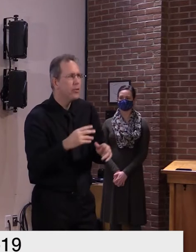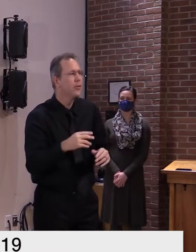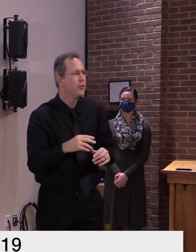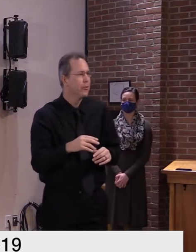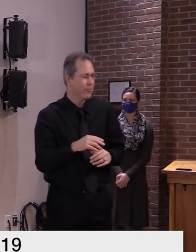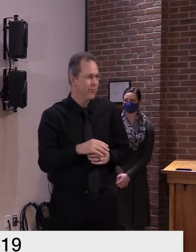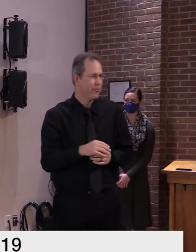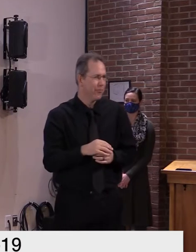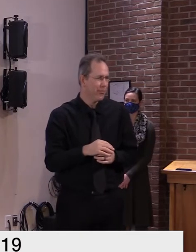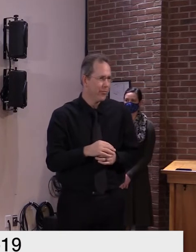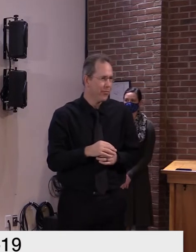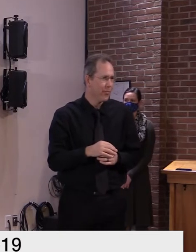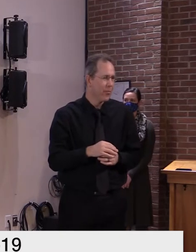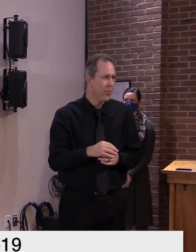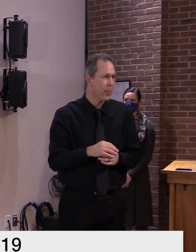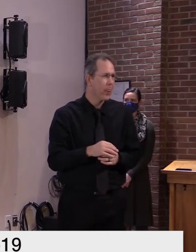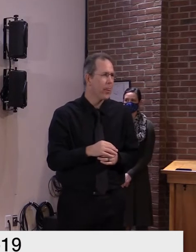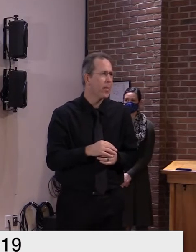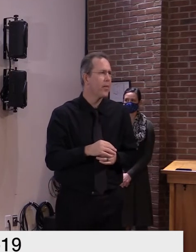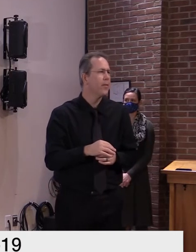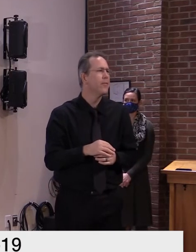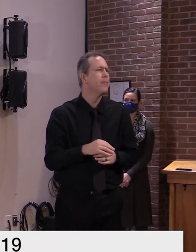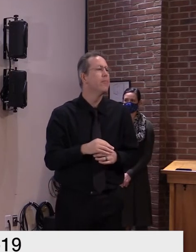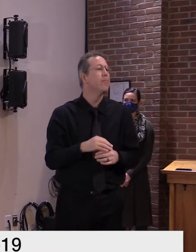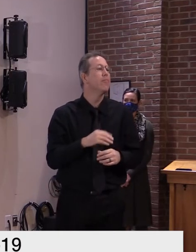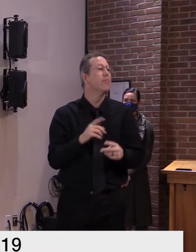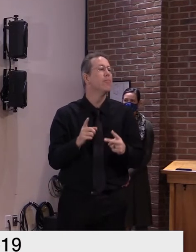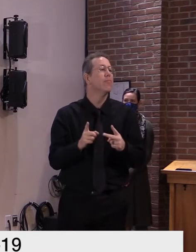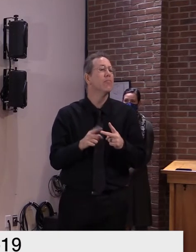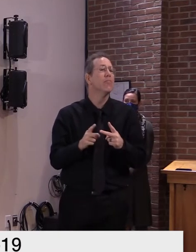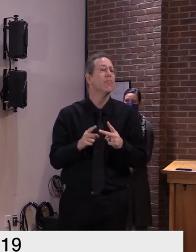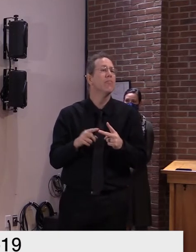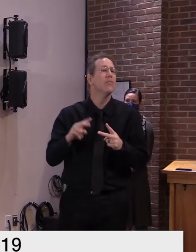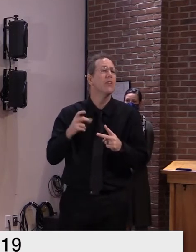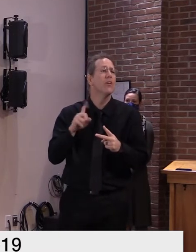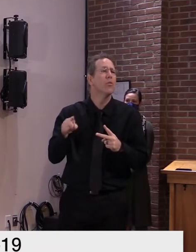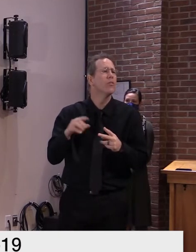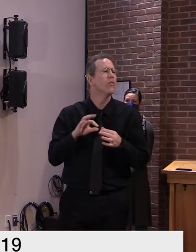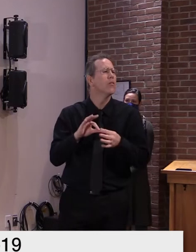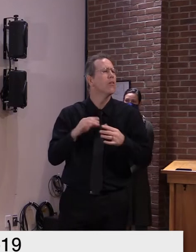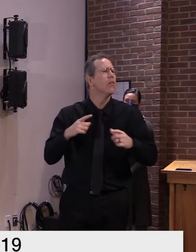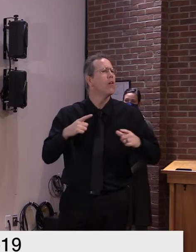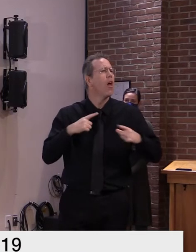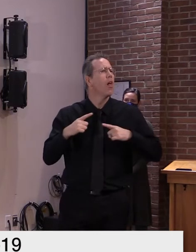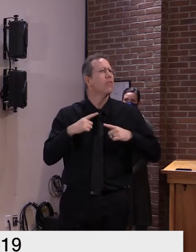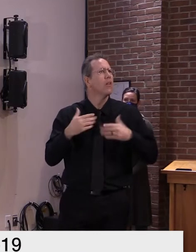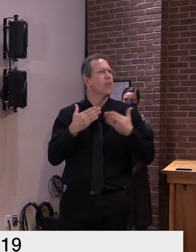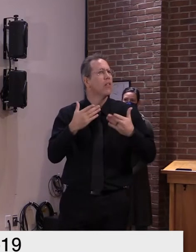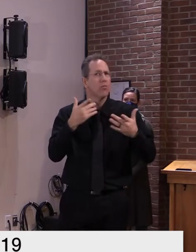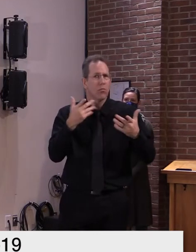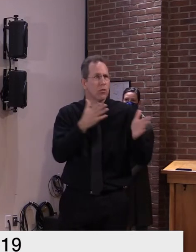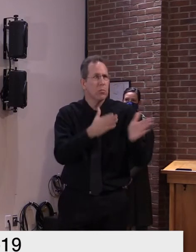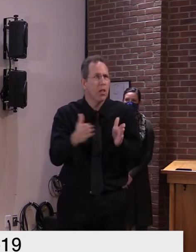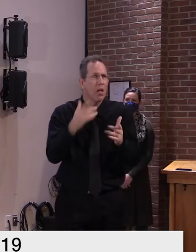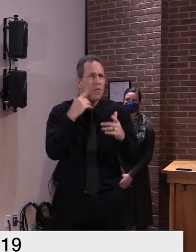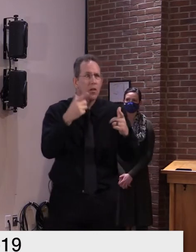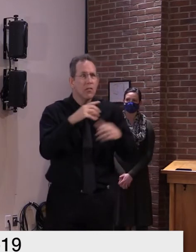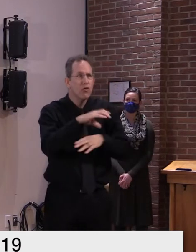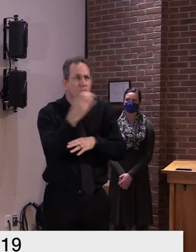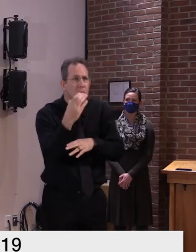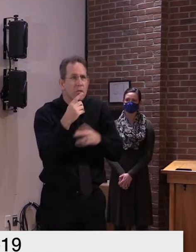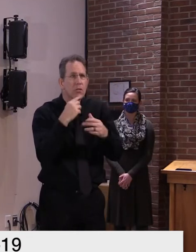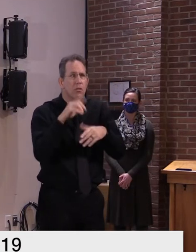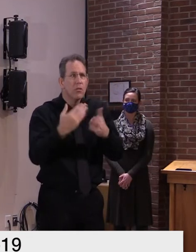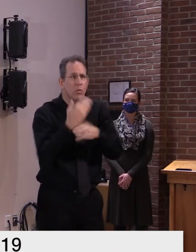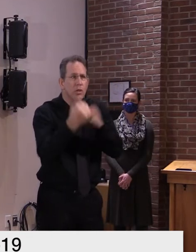the holiday latest response um again we'll uh we'll see what happens over the next few days